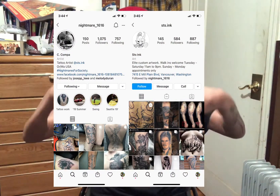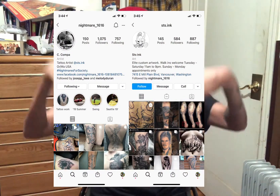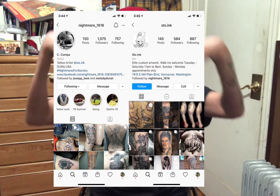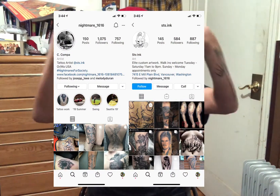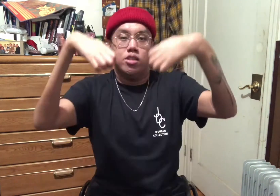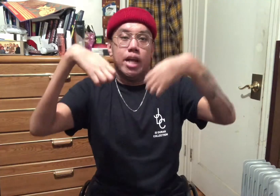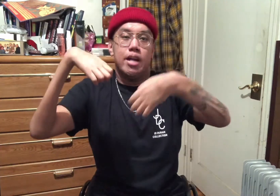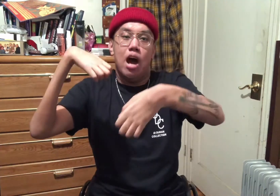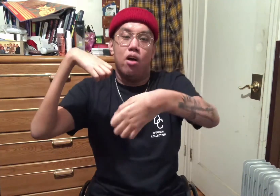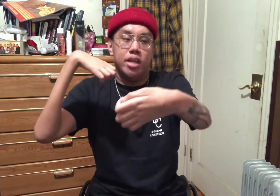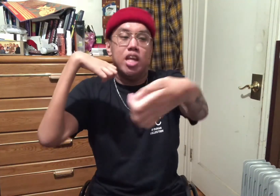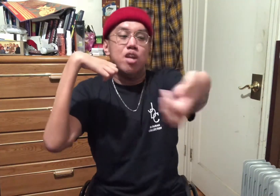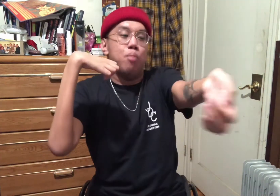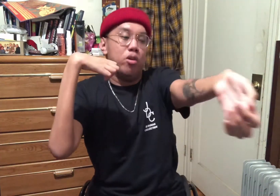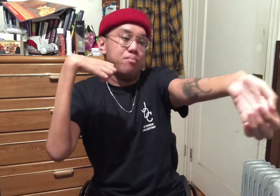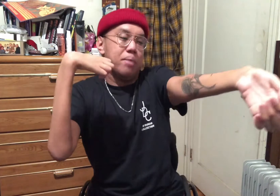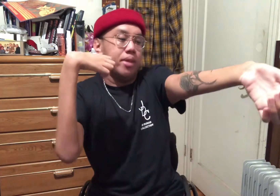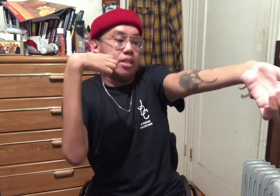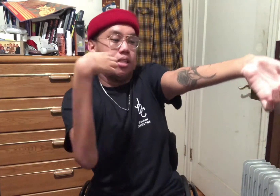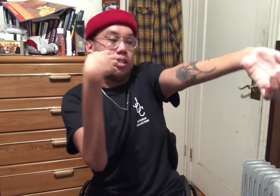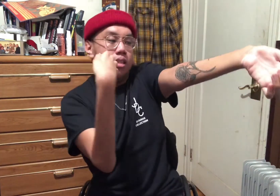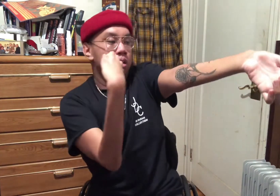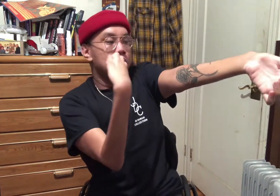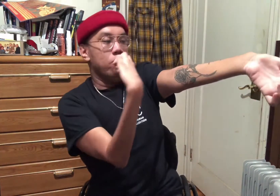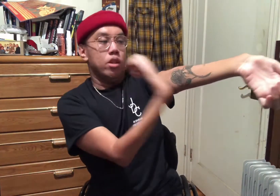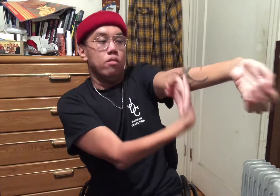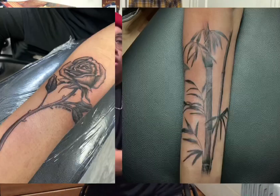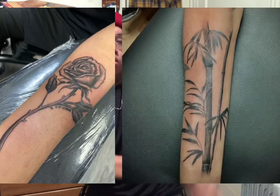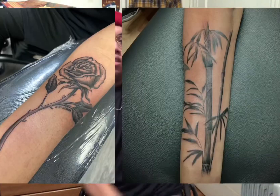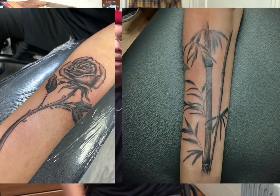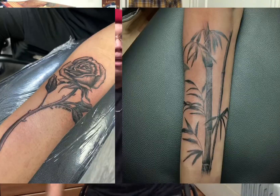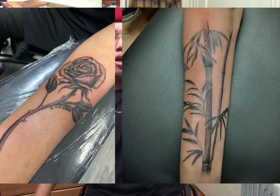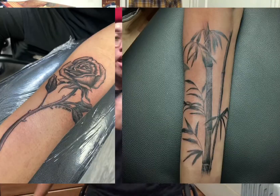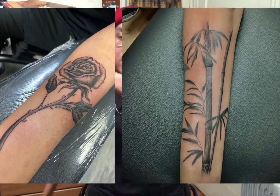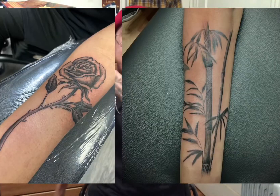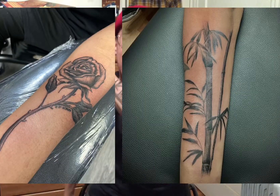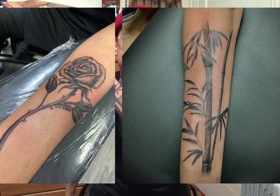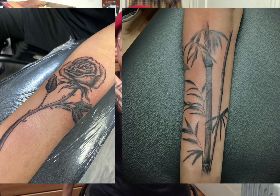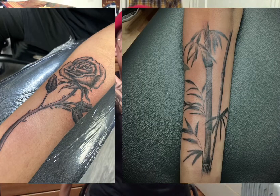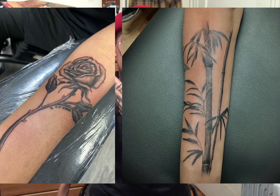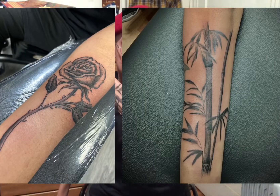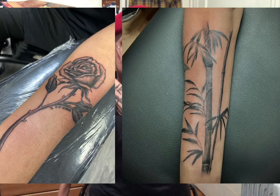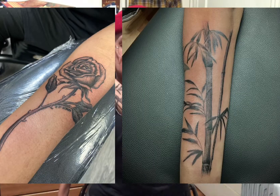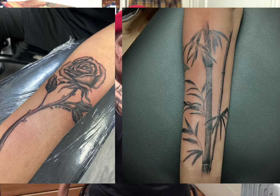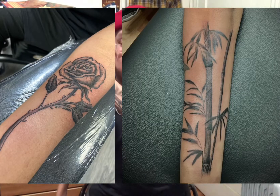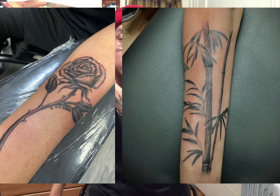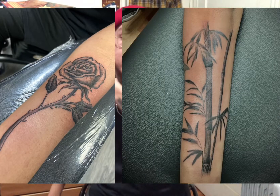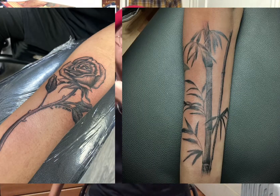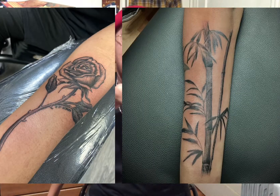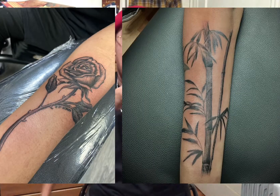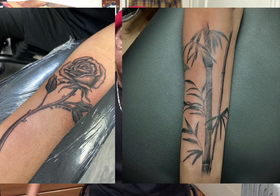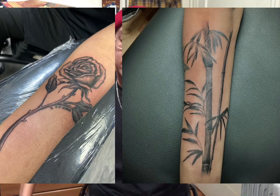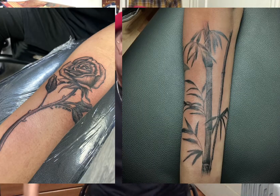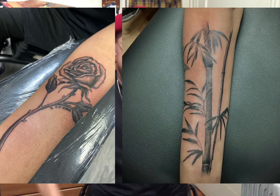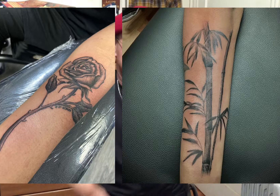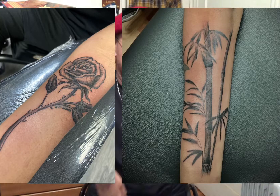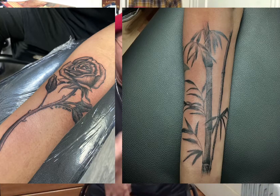Go check it out. He did both of my pieces for the rose and the bamboo. Go check him out. I really love his style